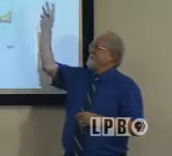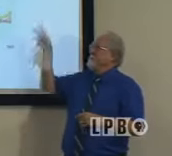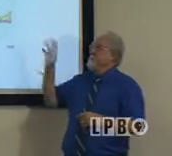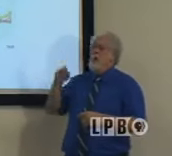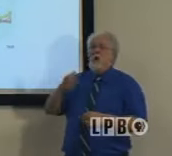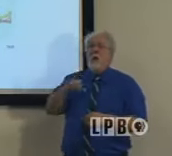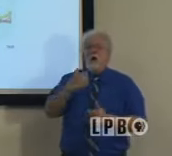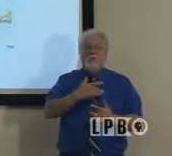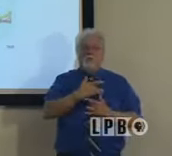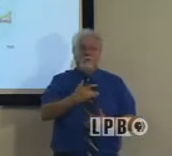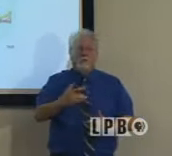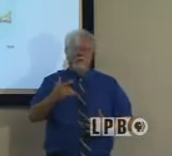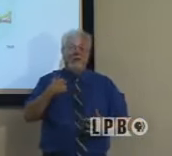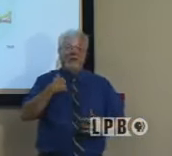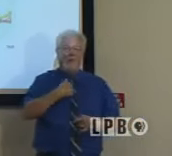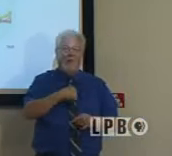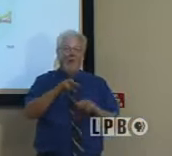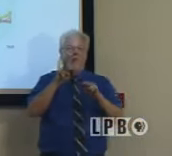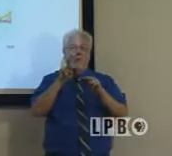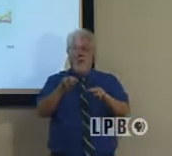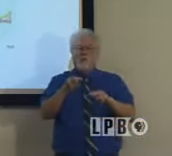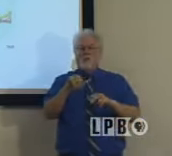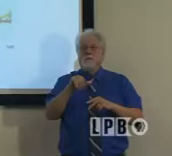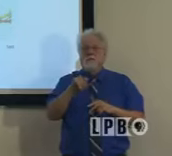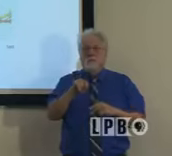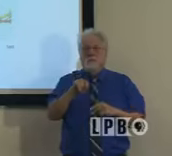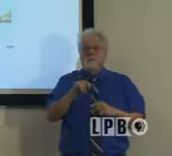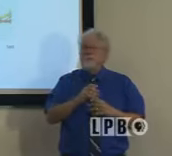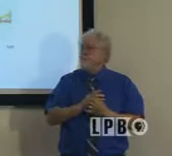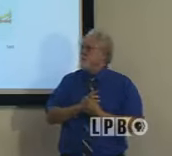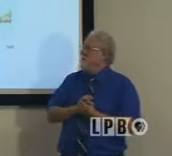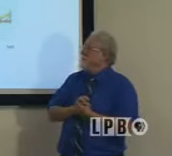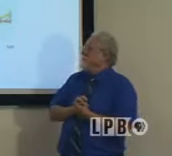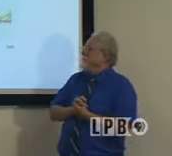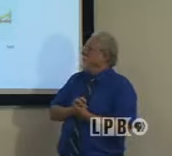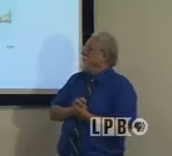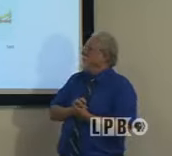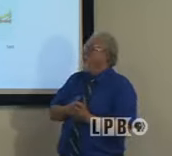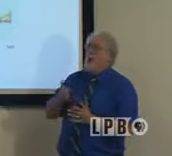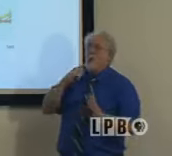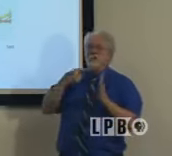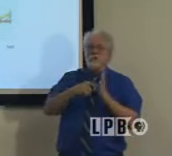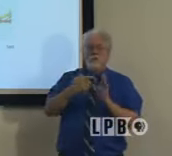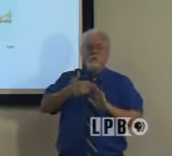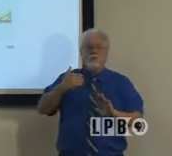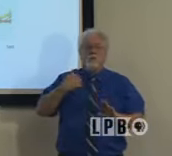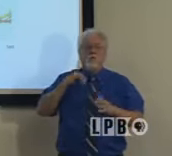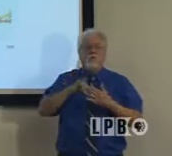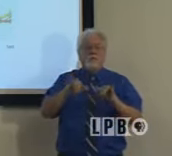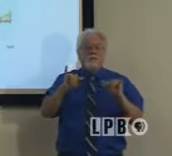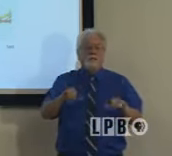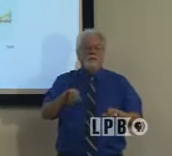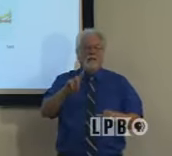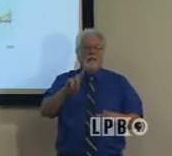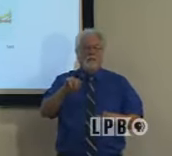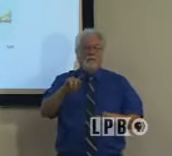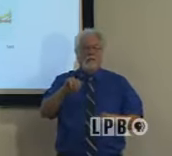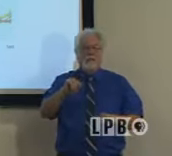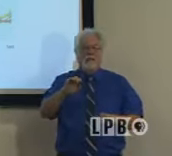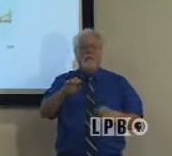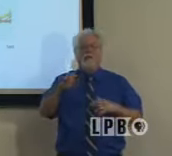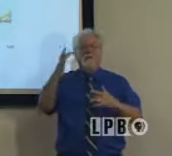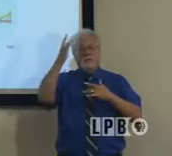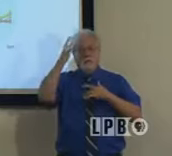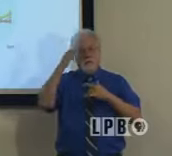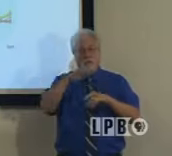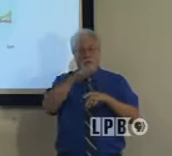trends that we're particularly focused on and concerned about. And we've shown you this before. This is again that same data, the epidemic curve. So these are